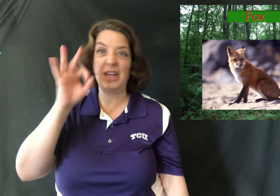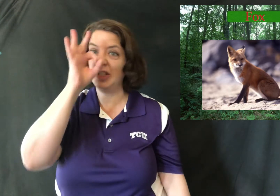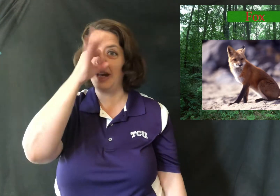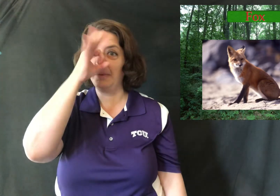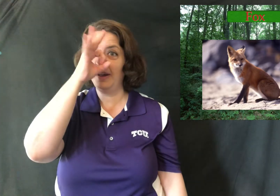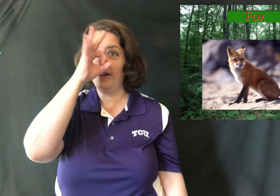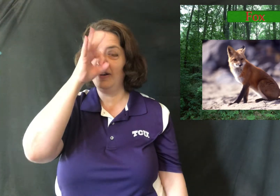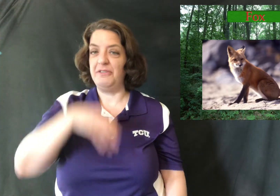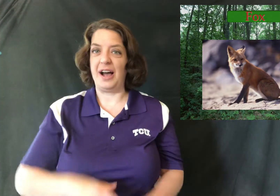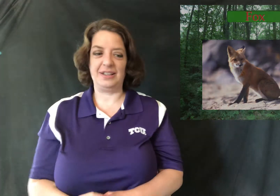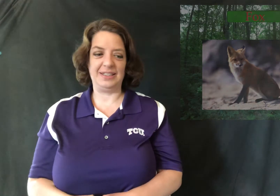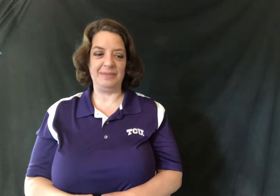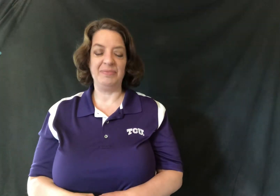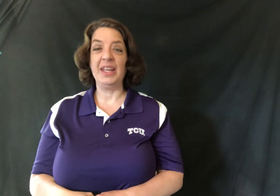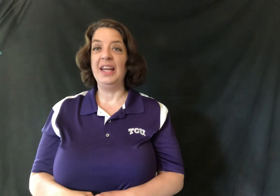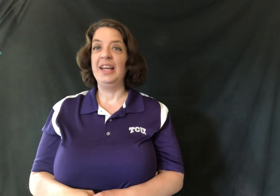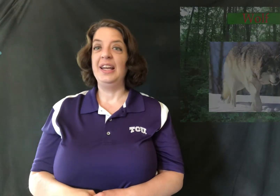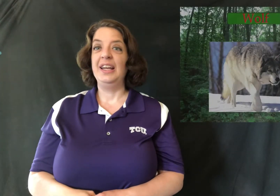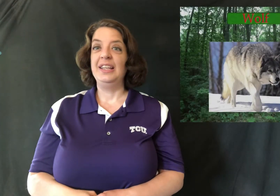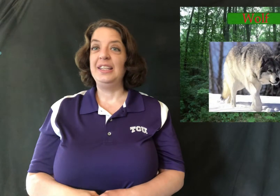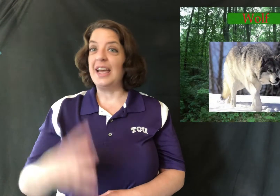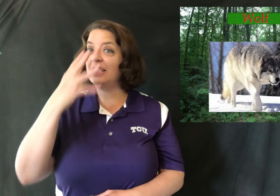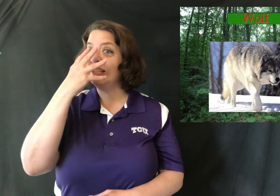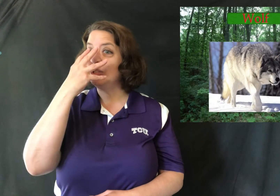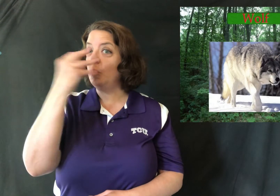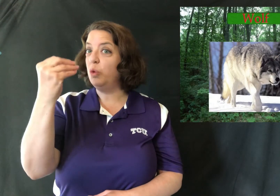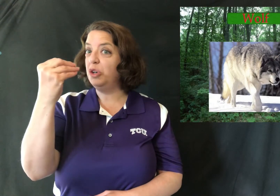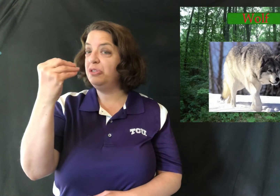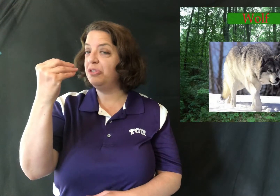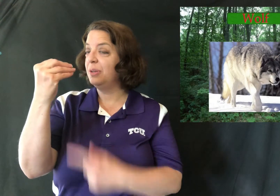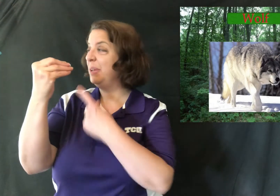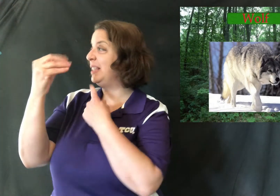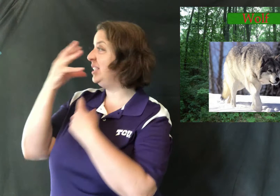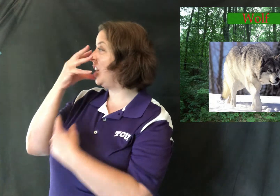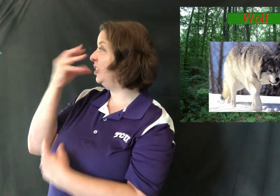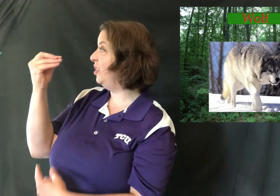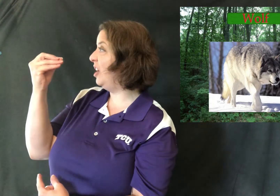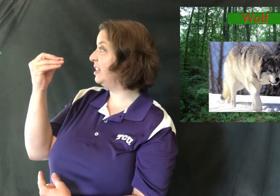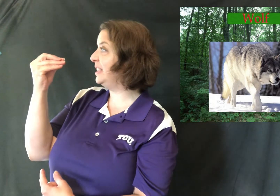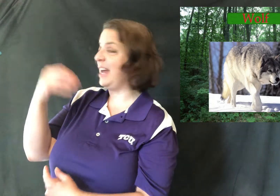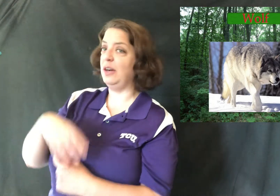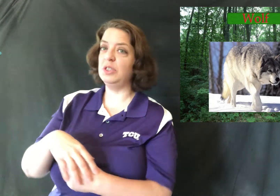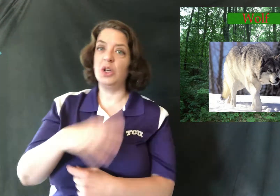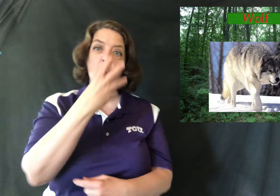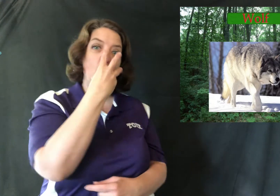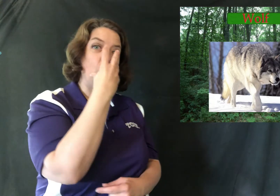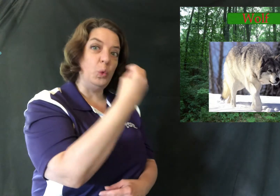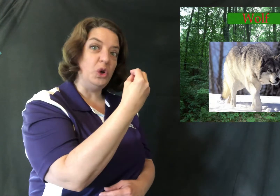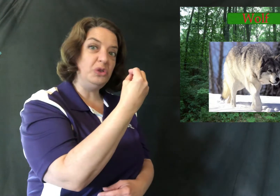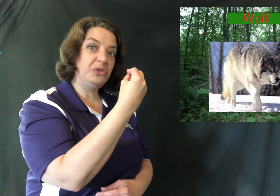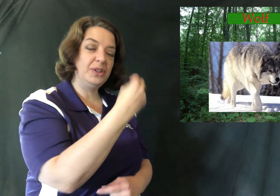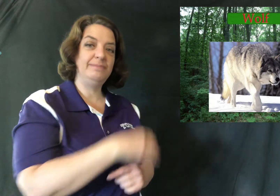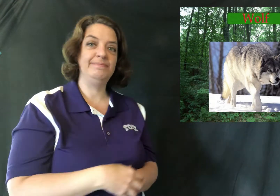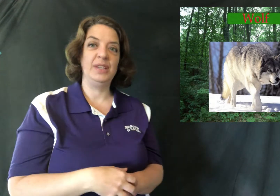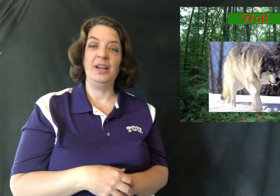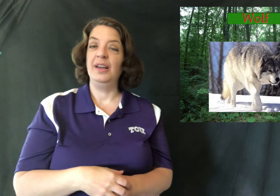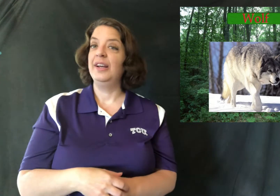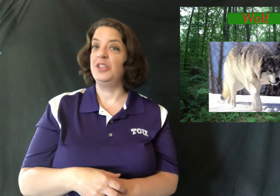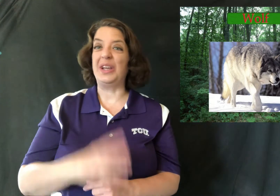hand shape fox next is a wolf because he's got a long snout wolf don't get